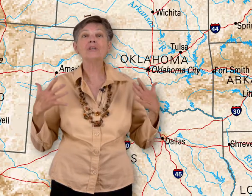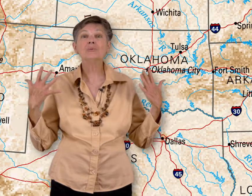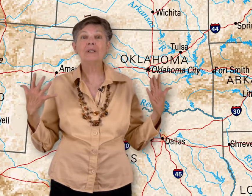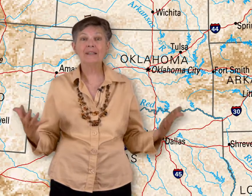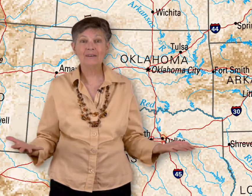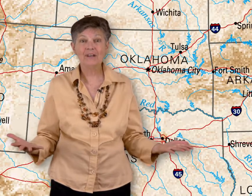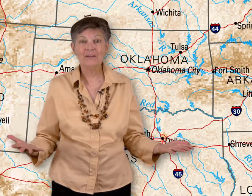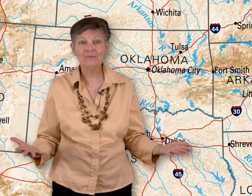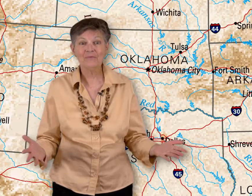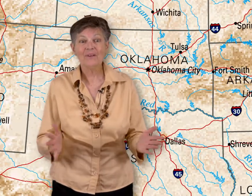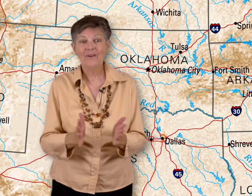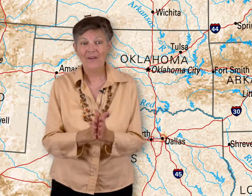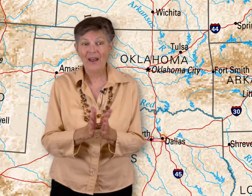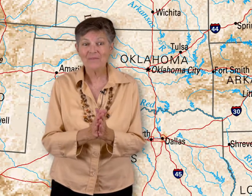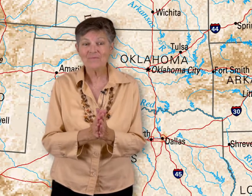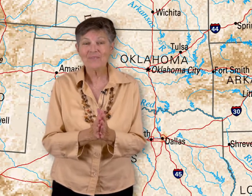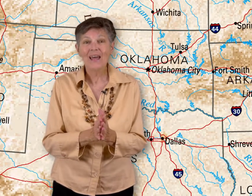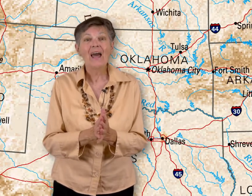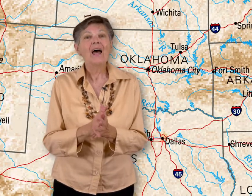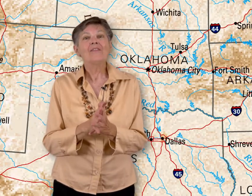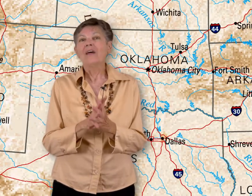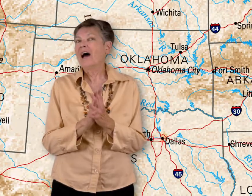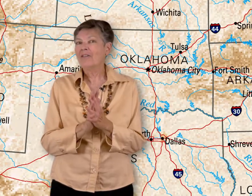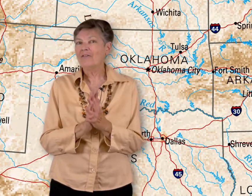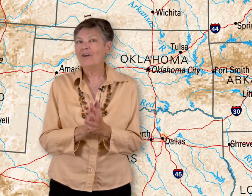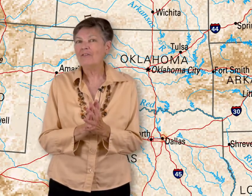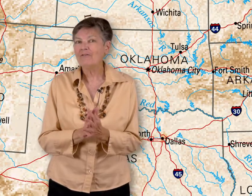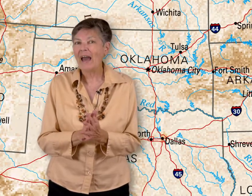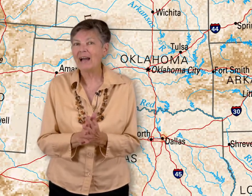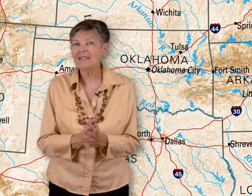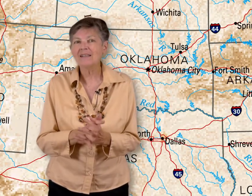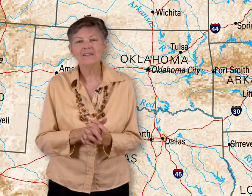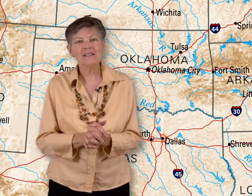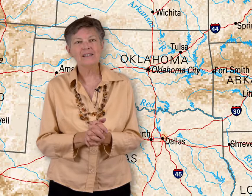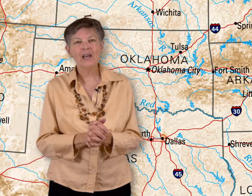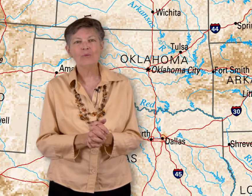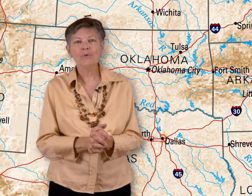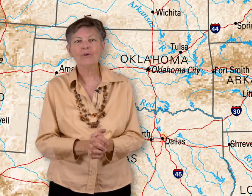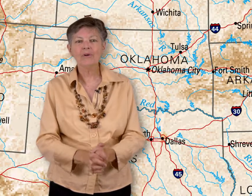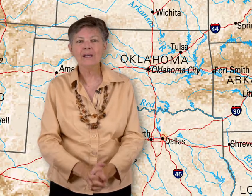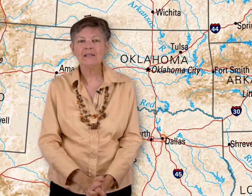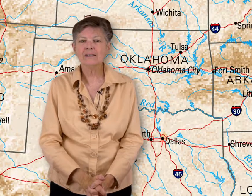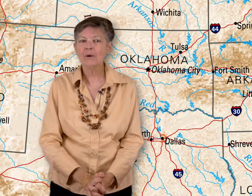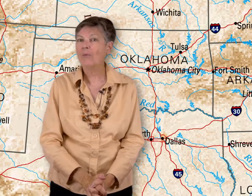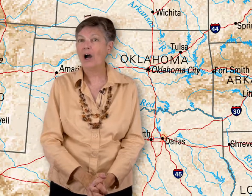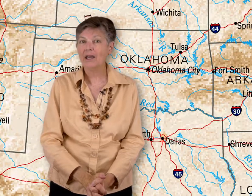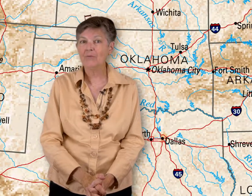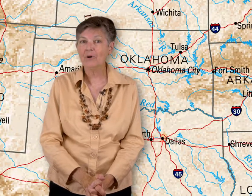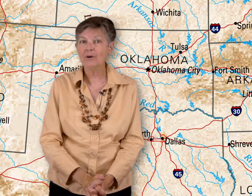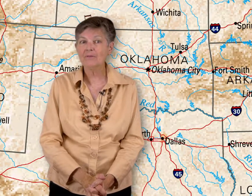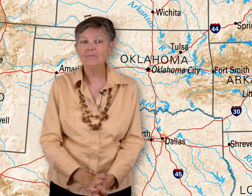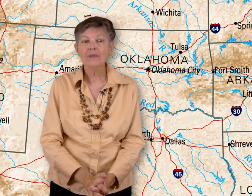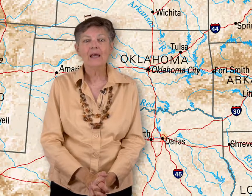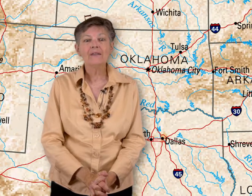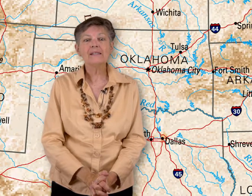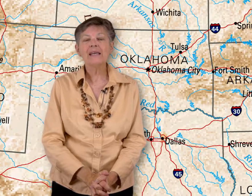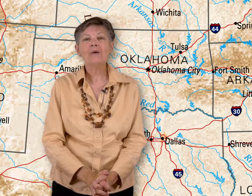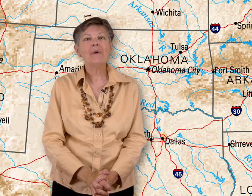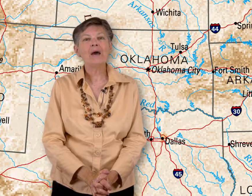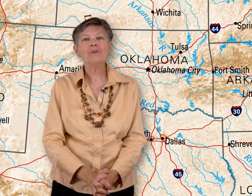to be living, okay. Other fun facts, the state bird is the mockingbird, the state mammal